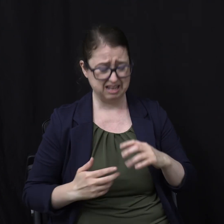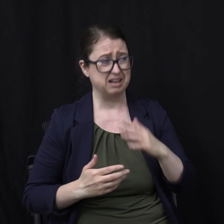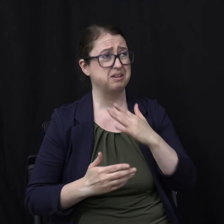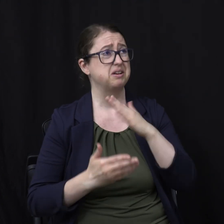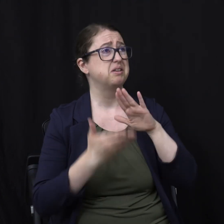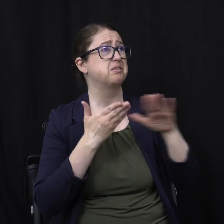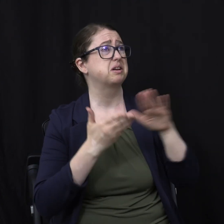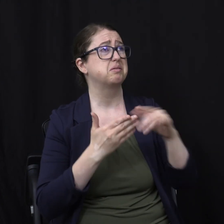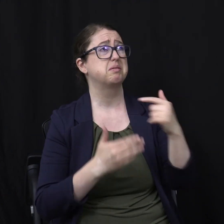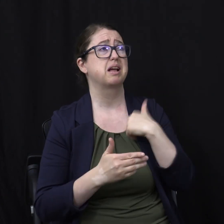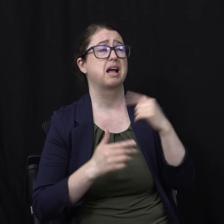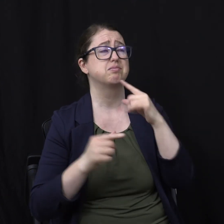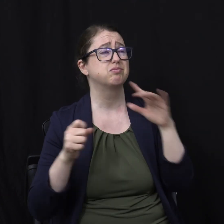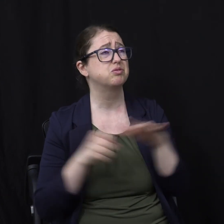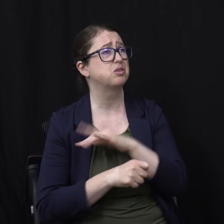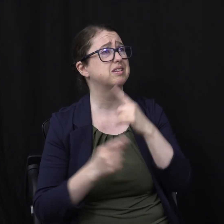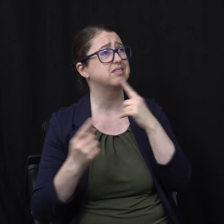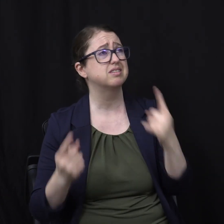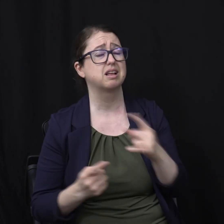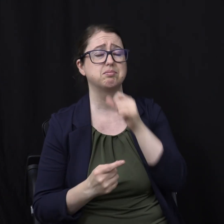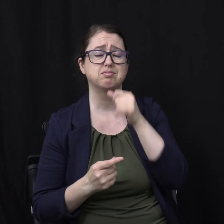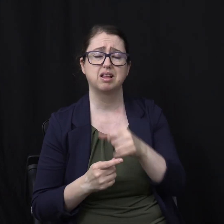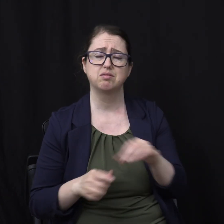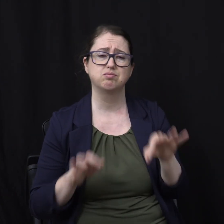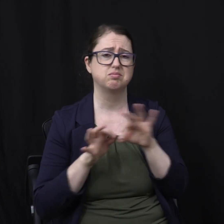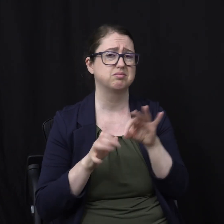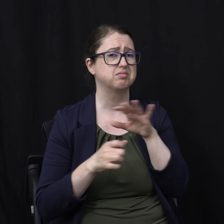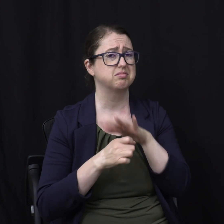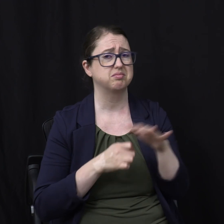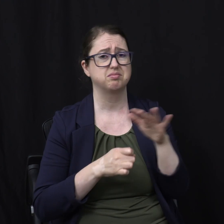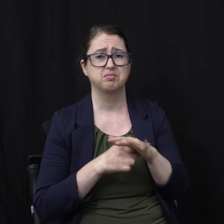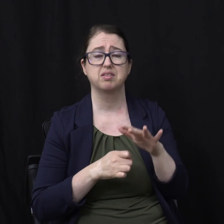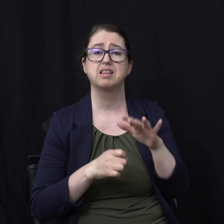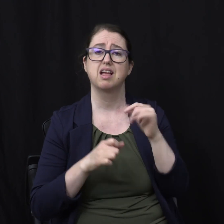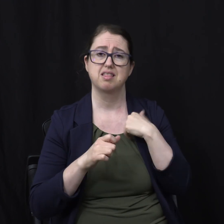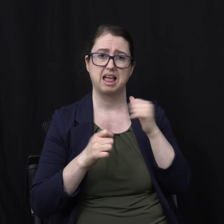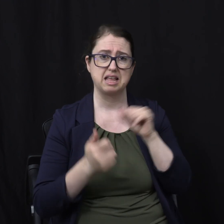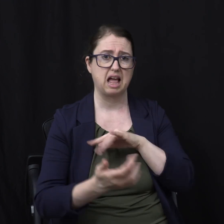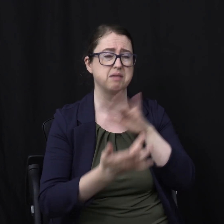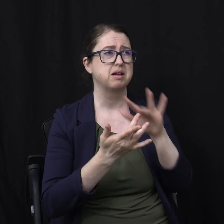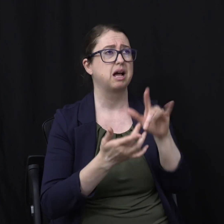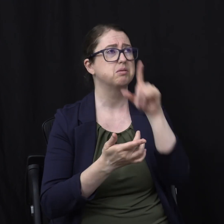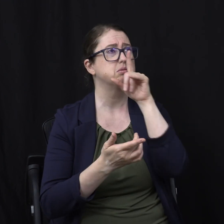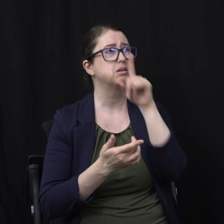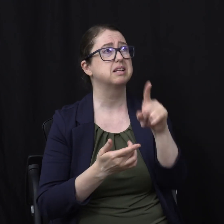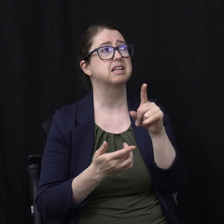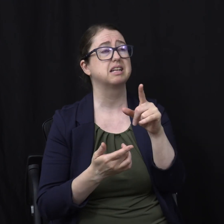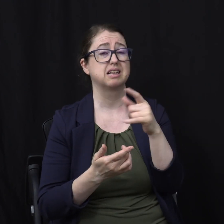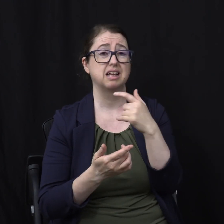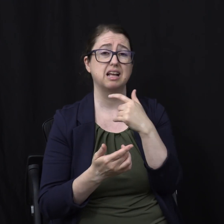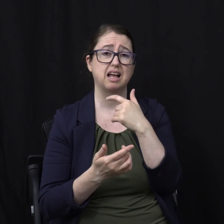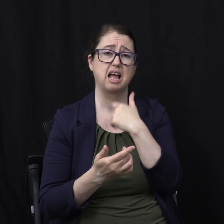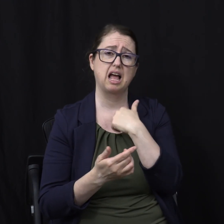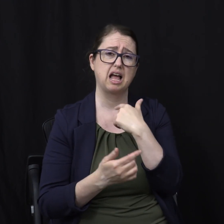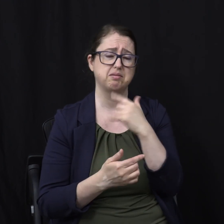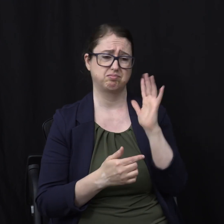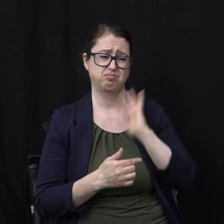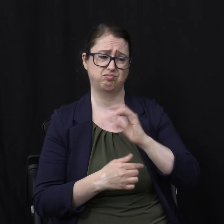And unworthy Of this kind of God To reach out to me And call me his child I have been a rebellious son Like the prodigal